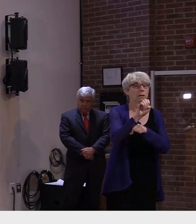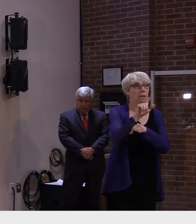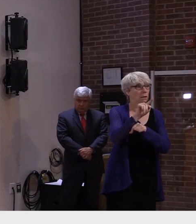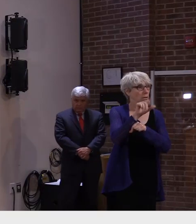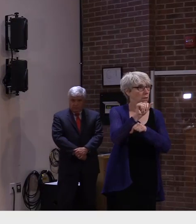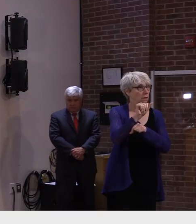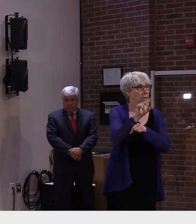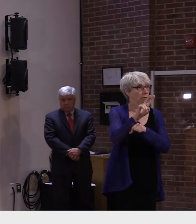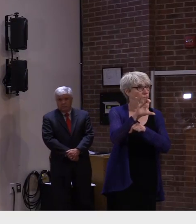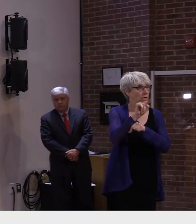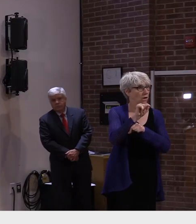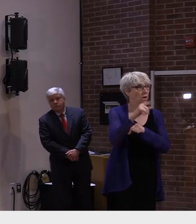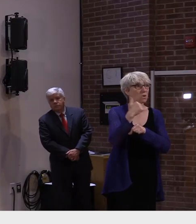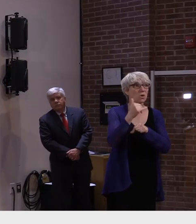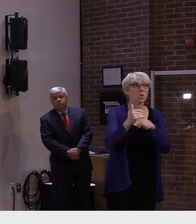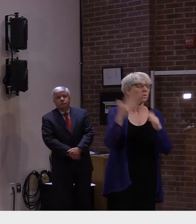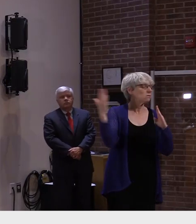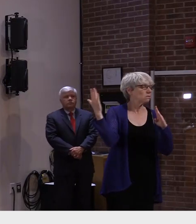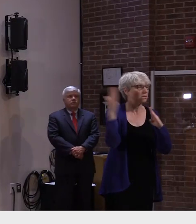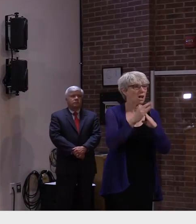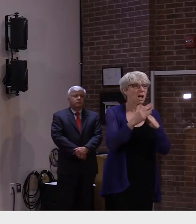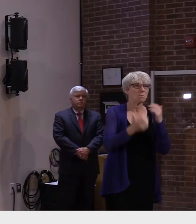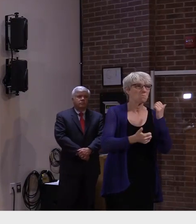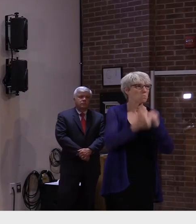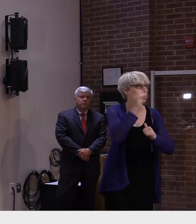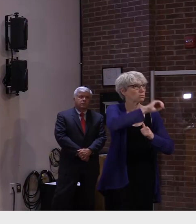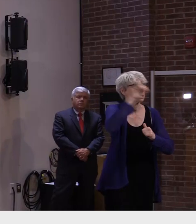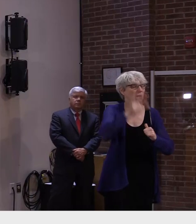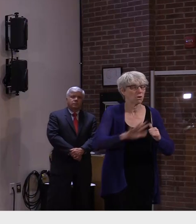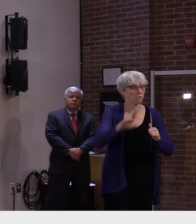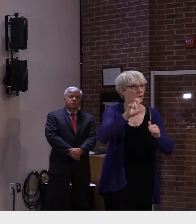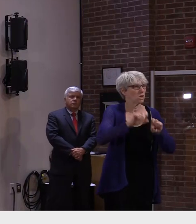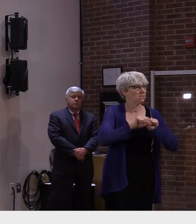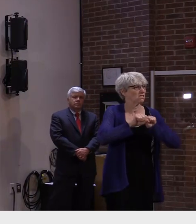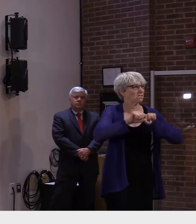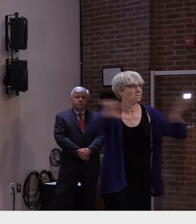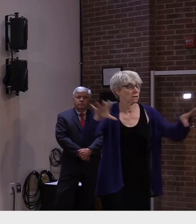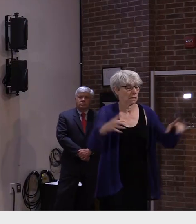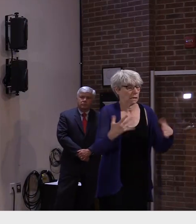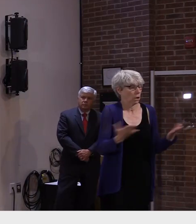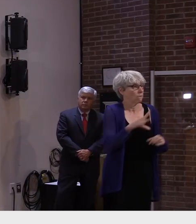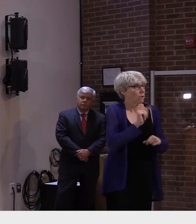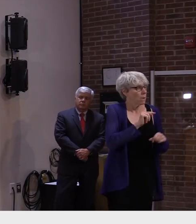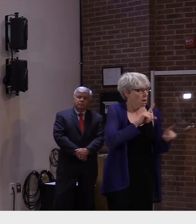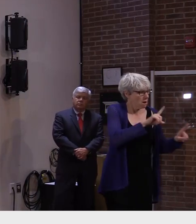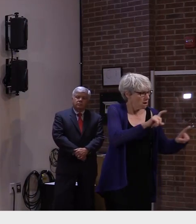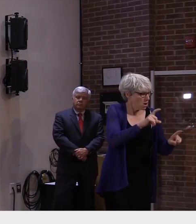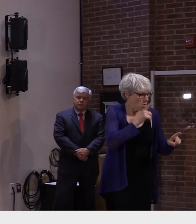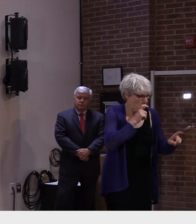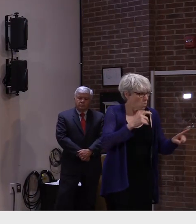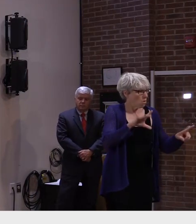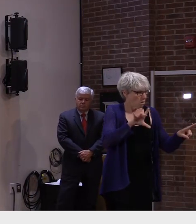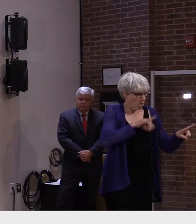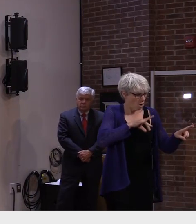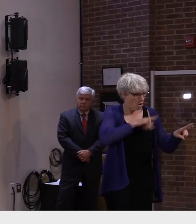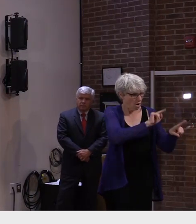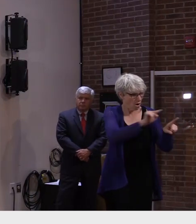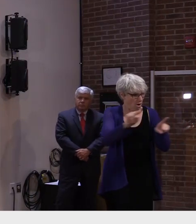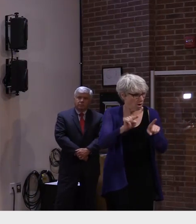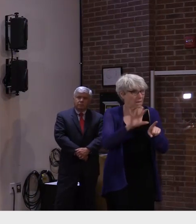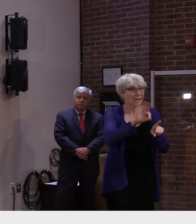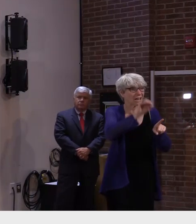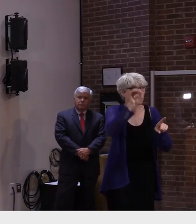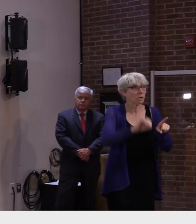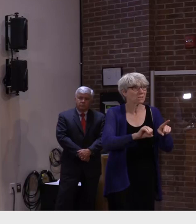sequencing on in vermont close to 90 percent because it's so contagious more than twice